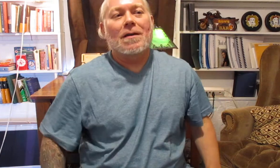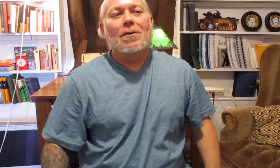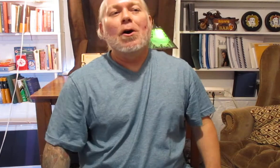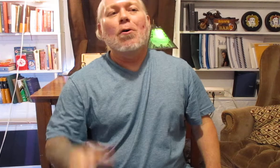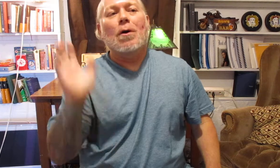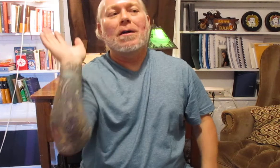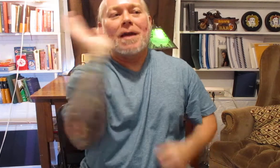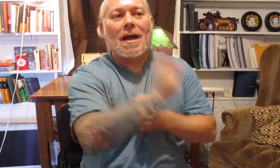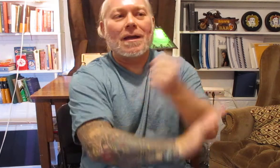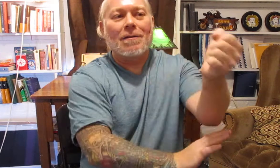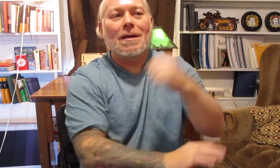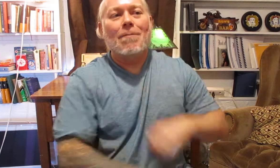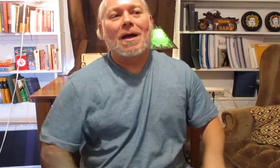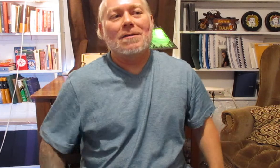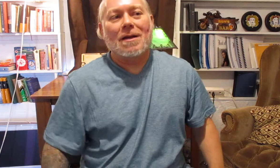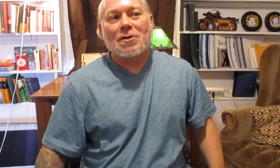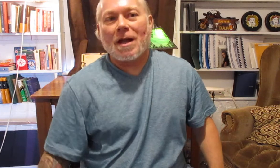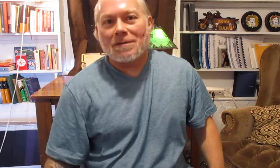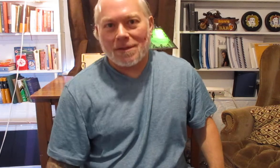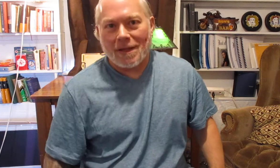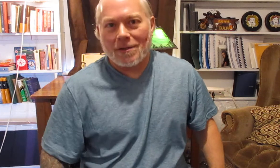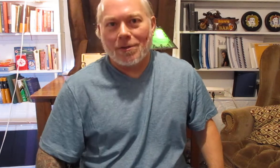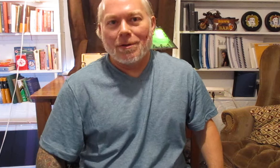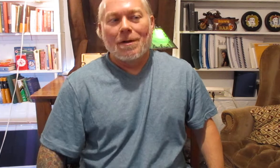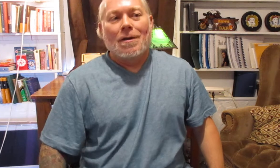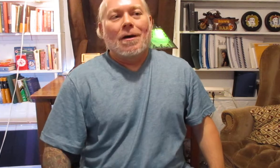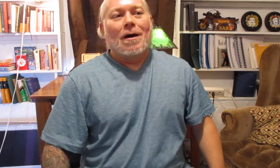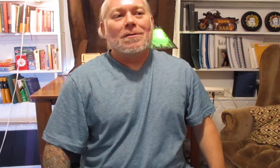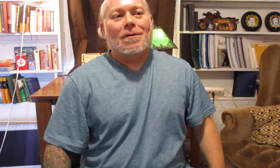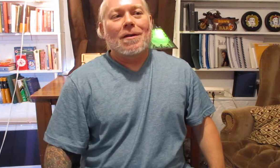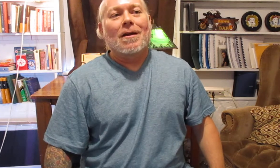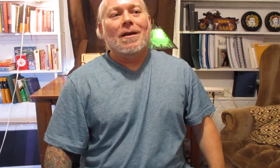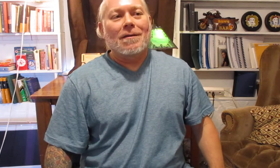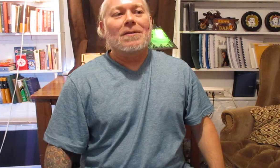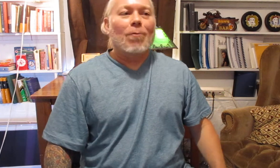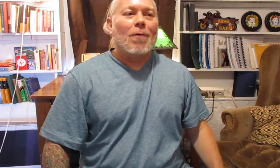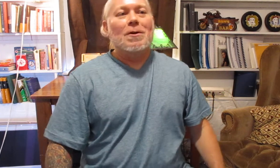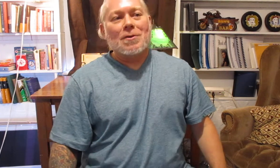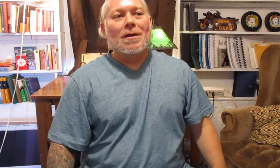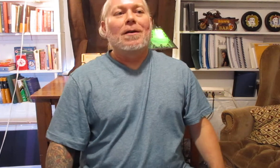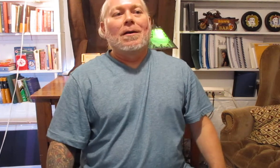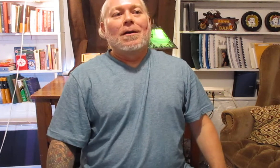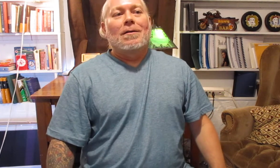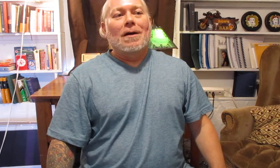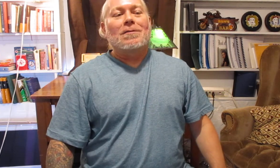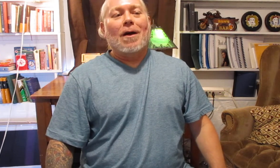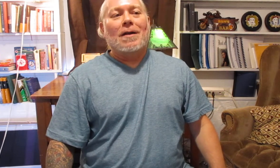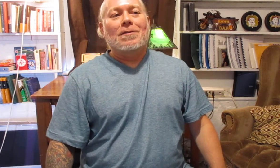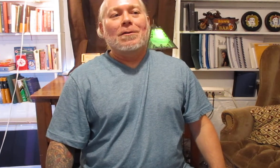no attacking limb has a chance to hit you uh so then again that's why Wing Chun does like to